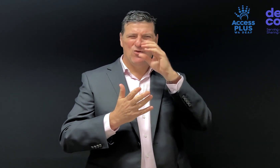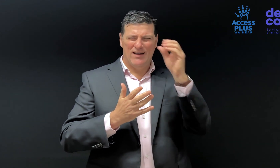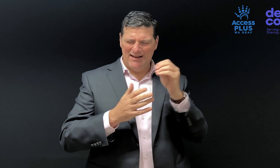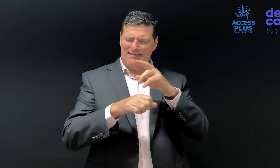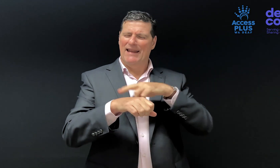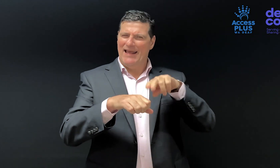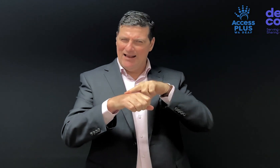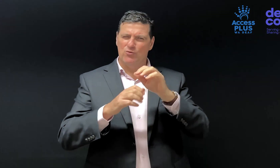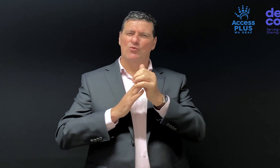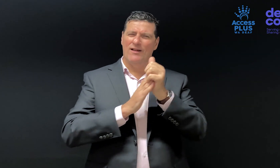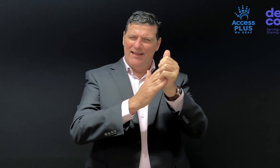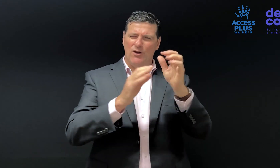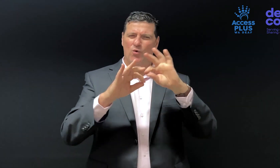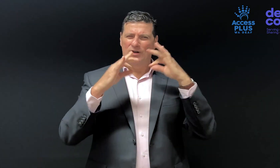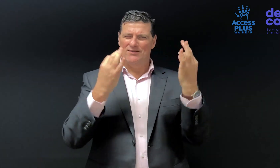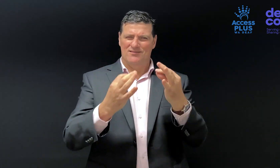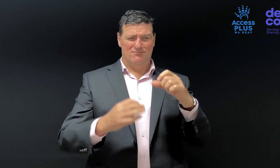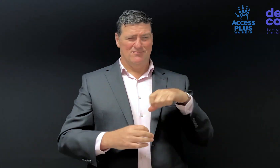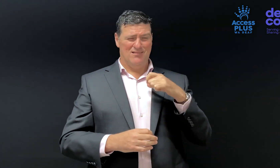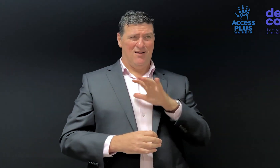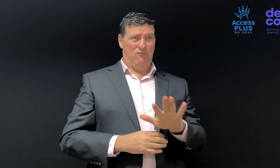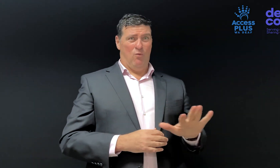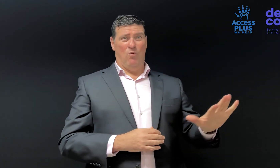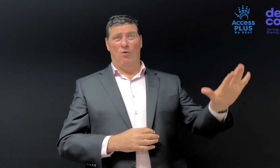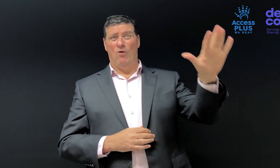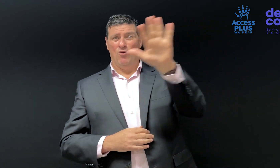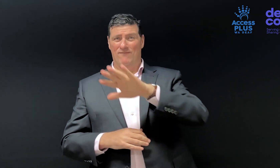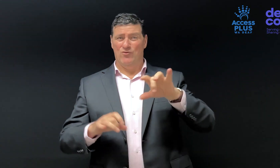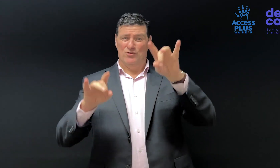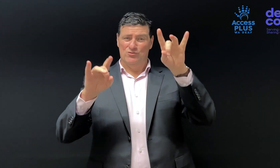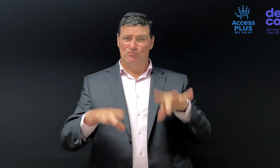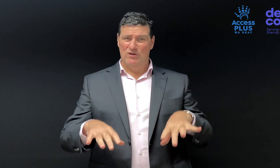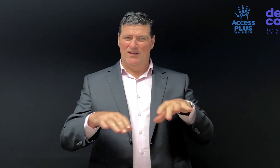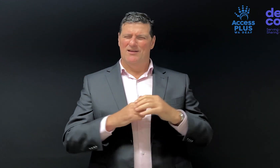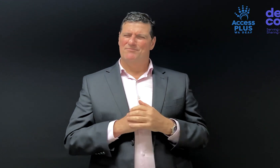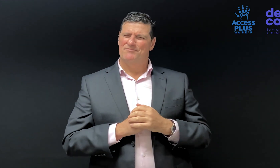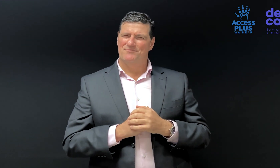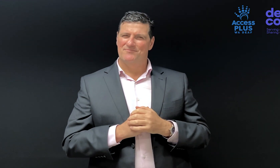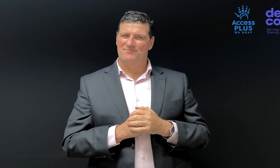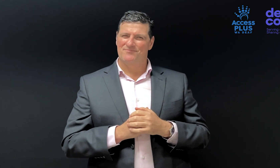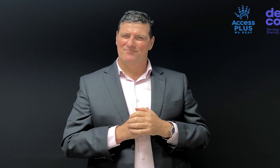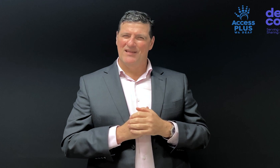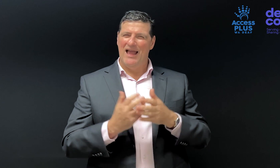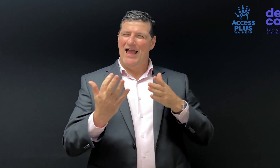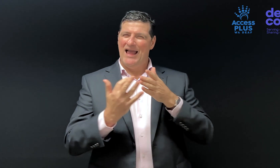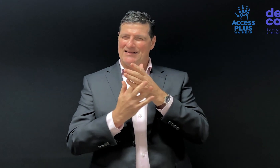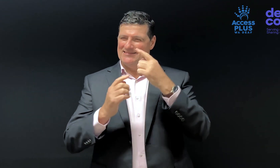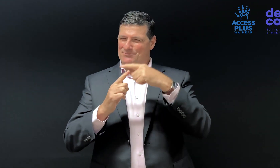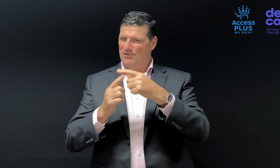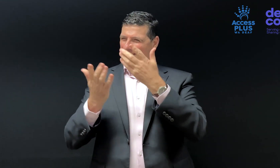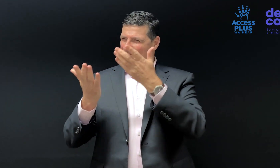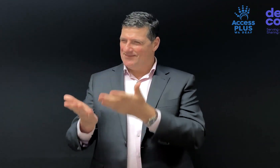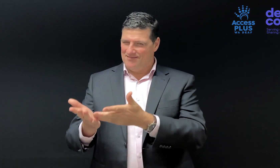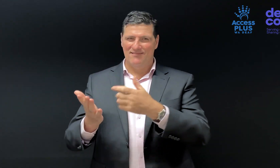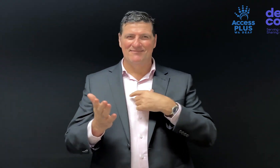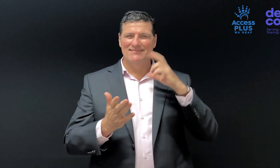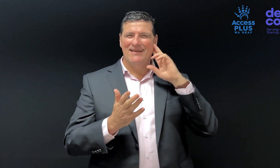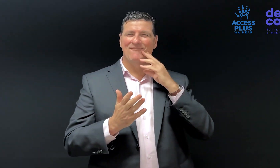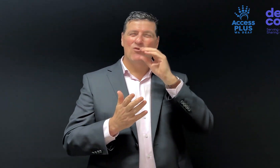Deaf Connect is a national Deaf-led organisation. We have staff across Australia. With Access Plus